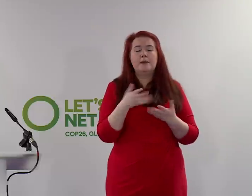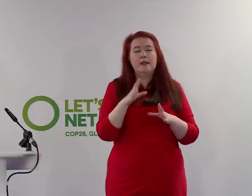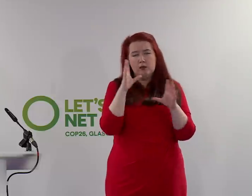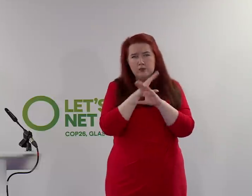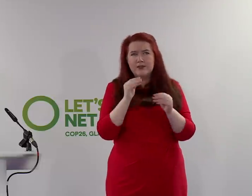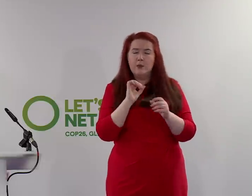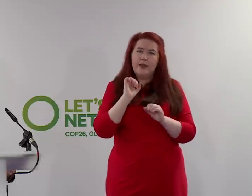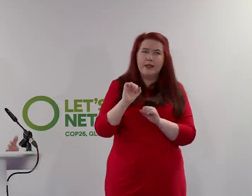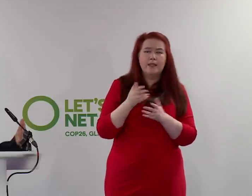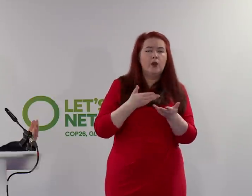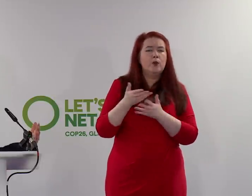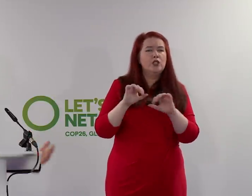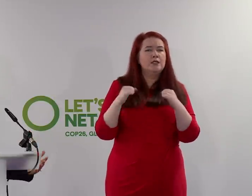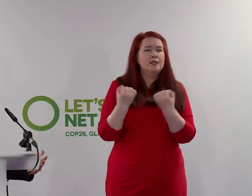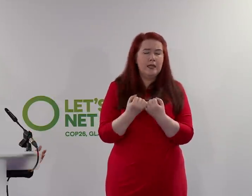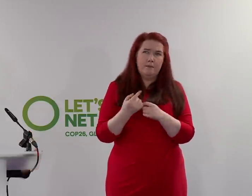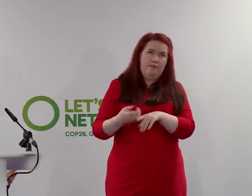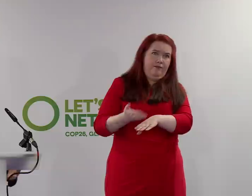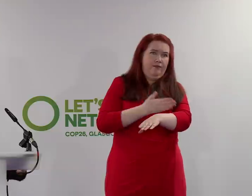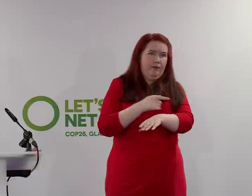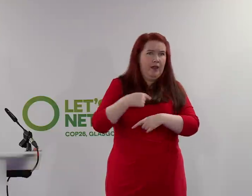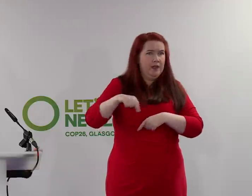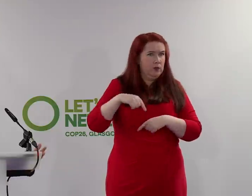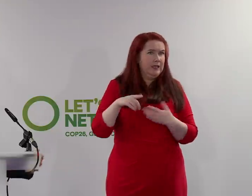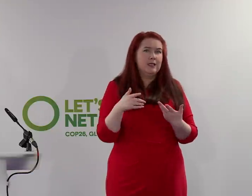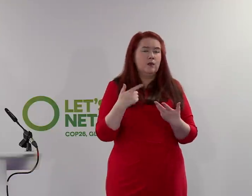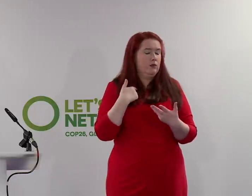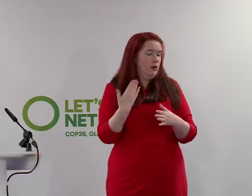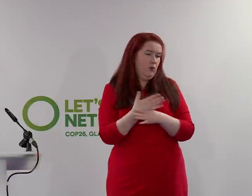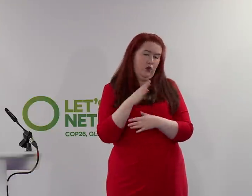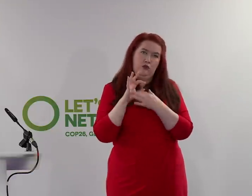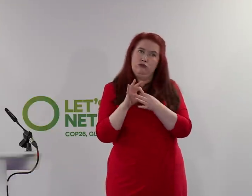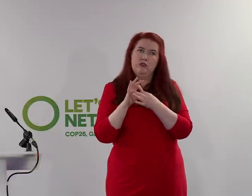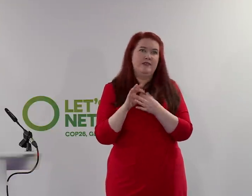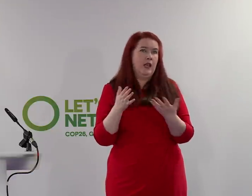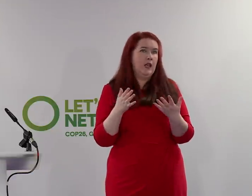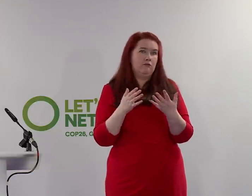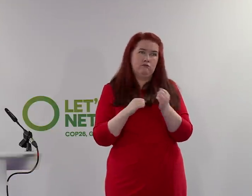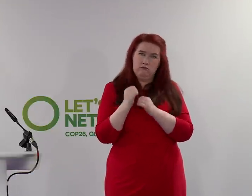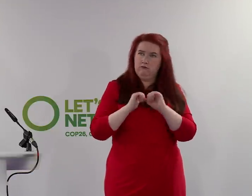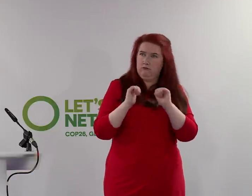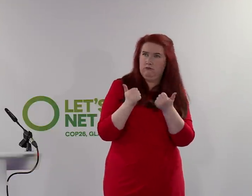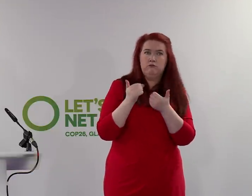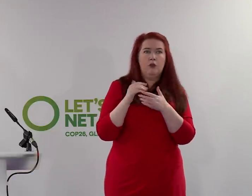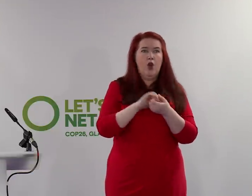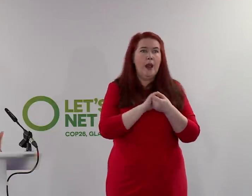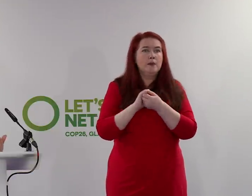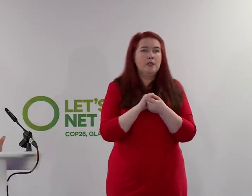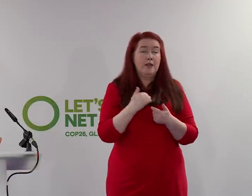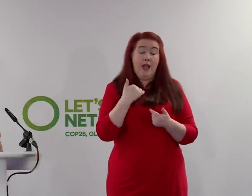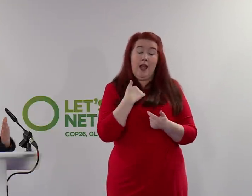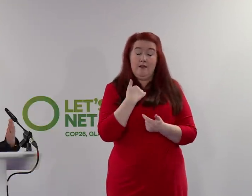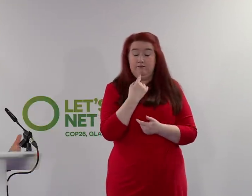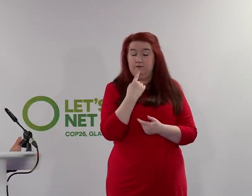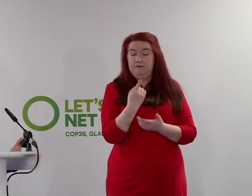negotiating team earlier in the week. We're working very constructively and collaboratively together. I've made abundantly